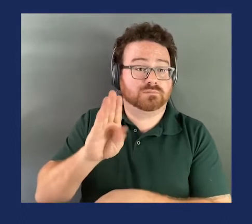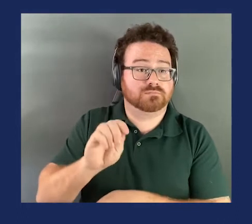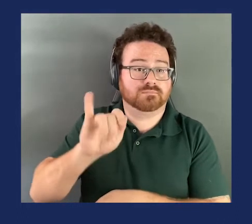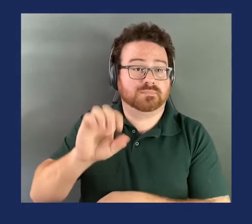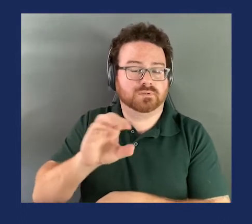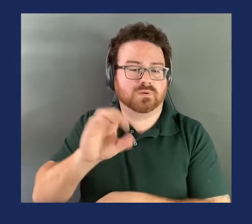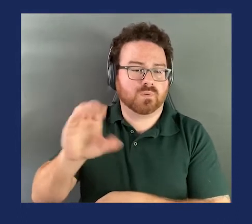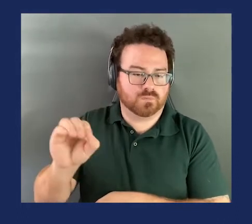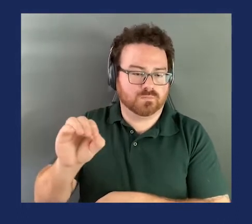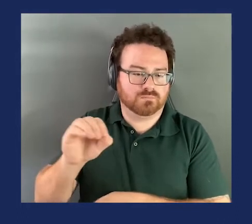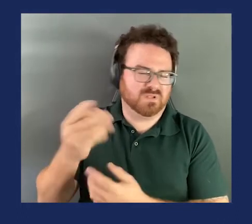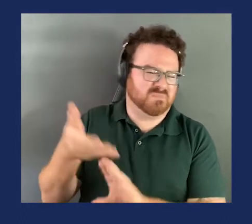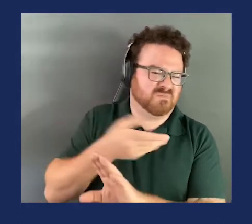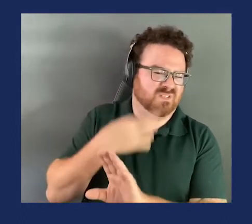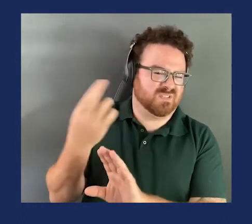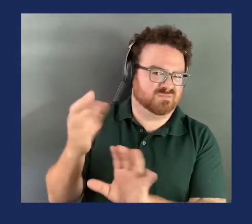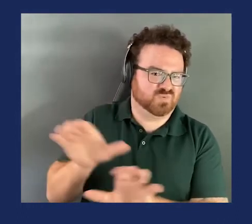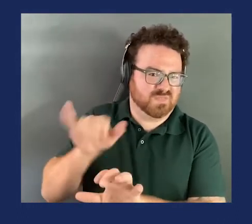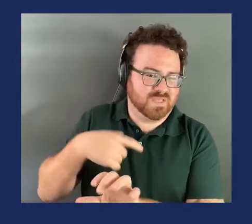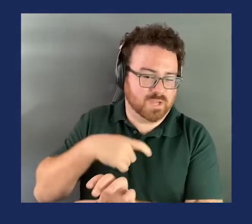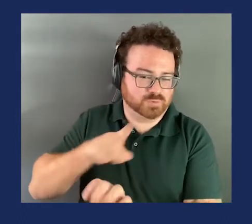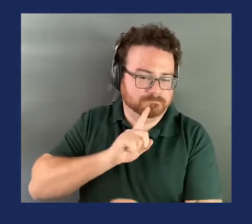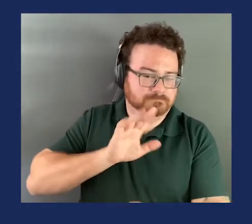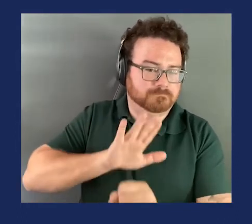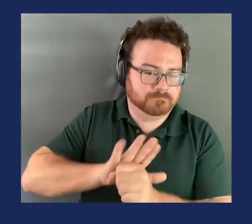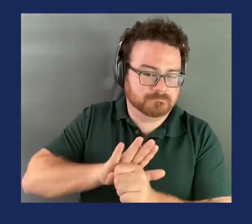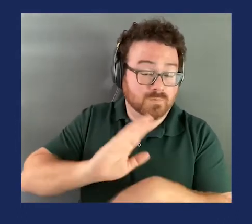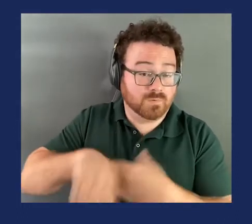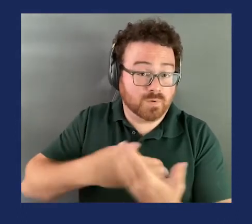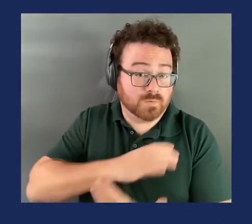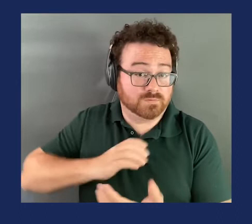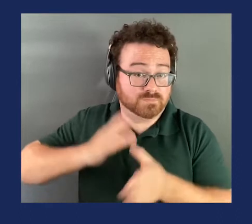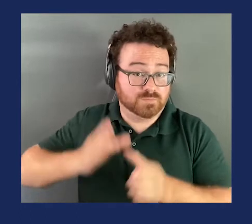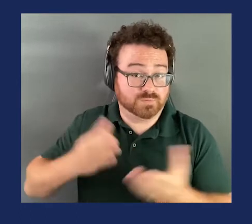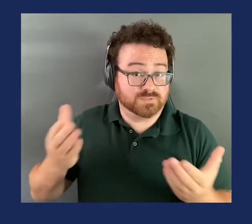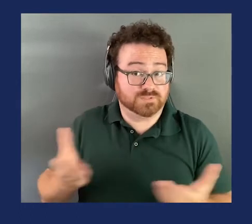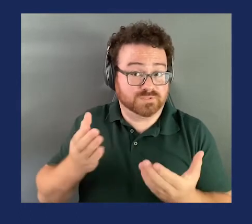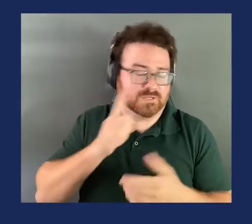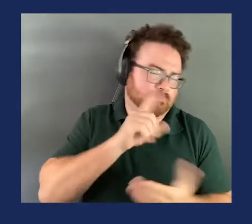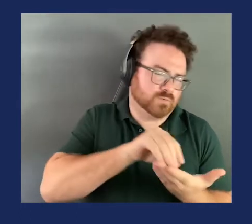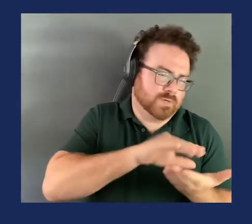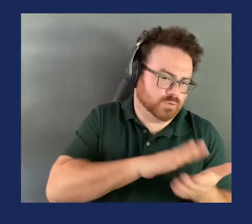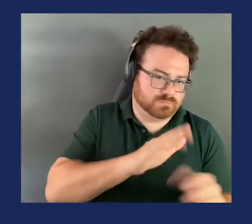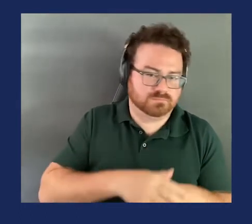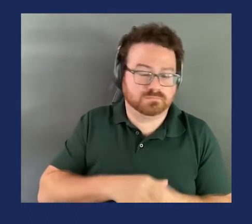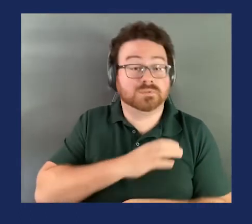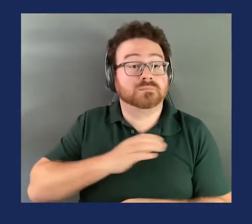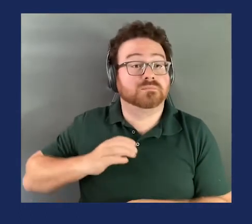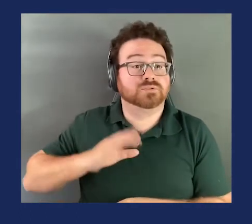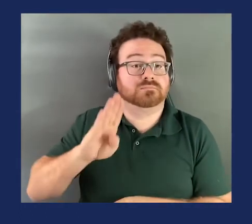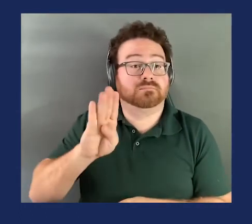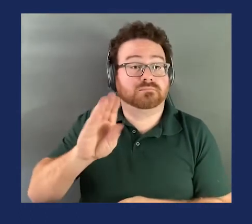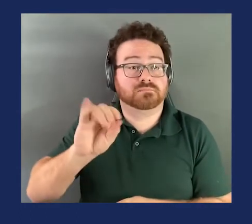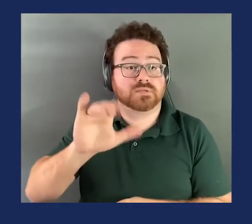realize I probably just should confirm for the record that all the Commissioners are present. So Commissioner Biakko, are you present?